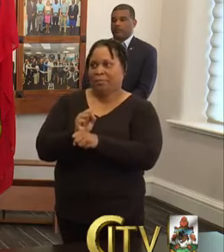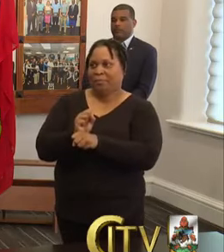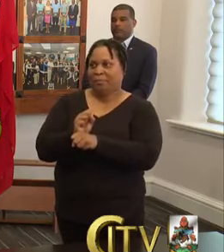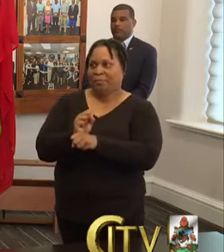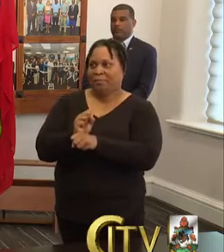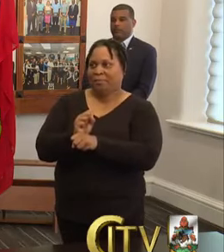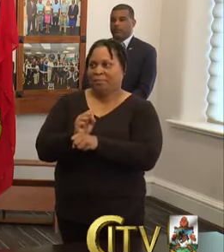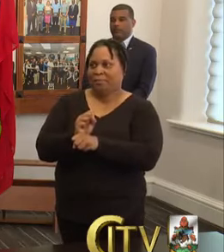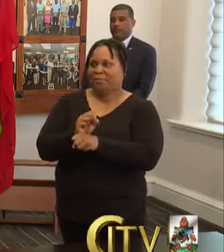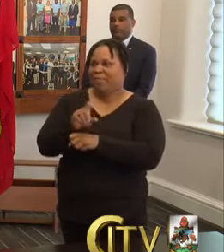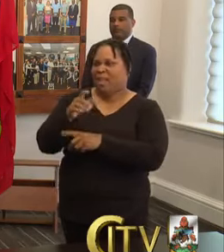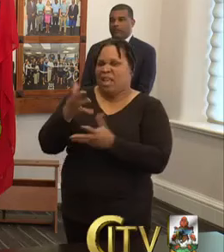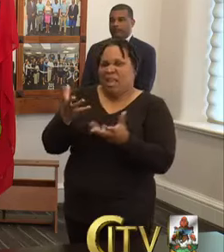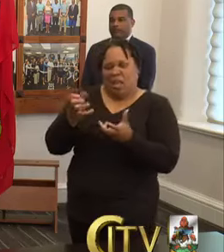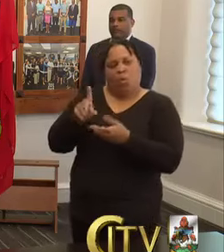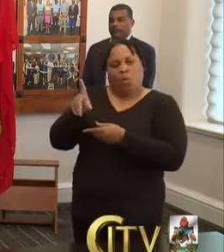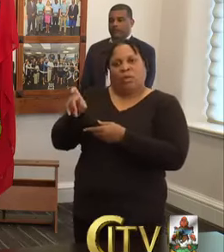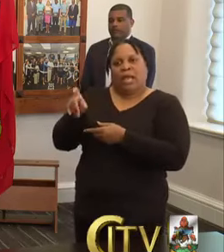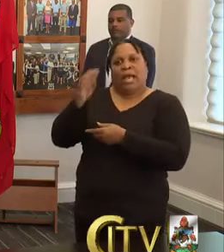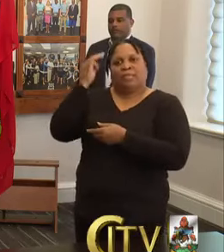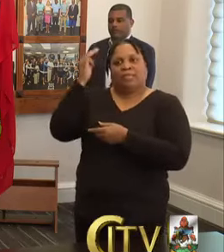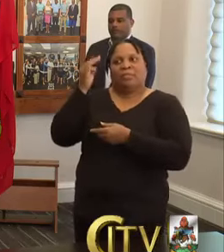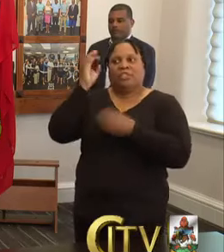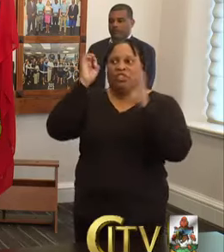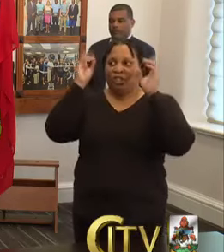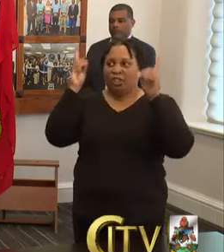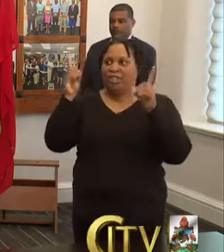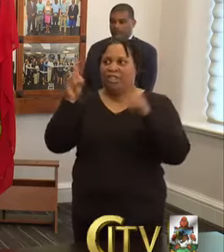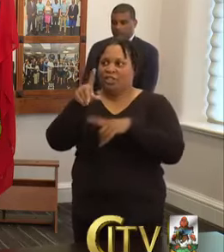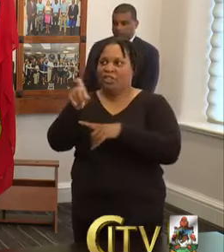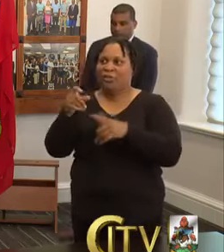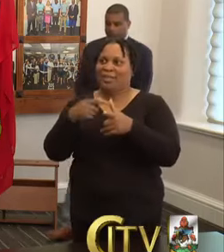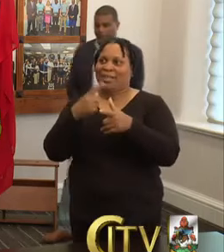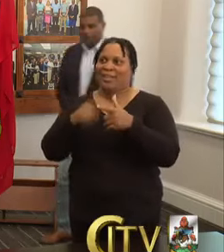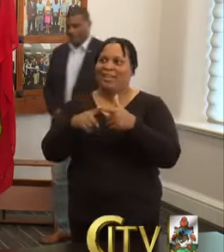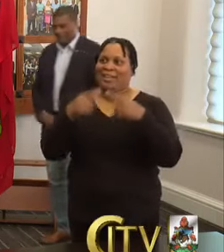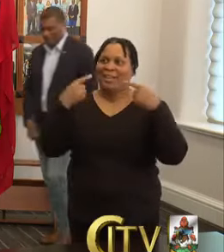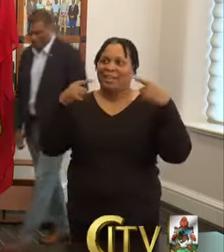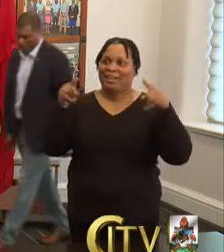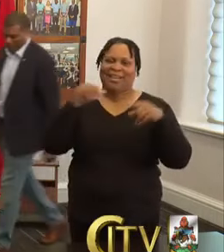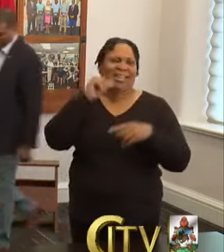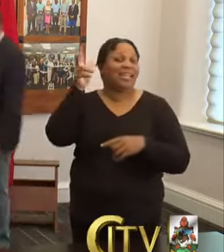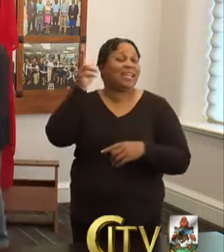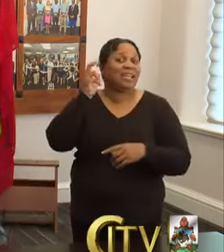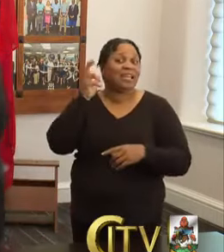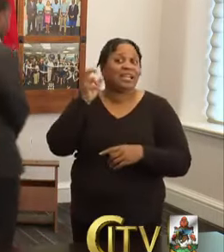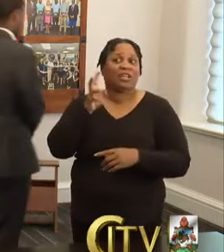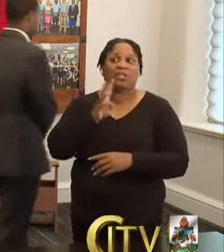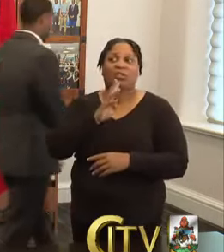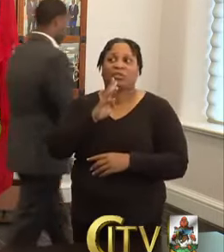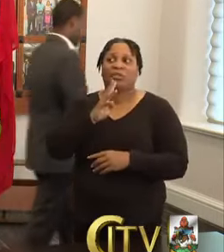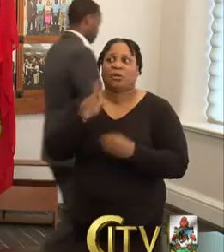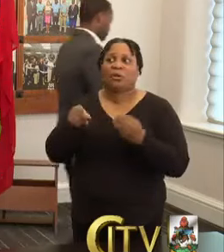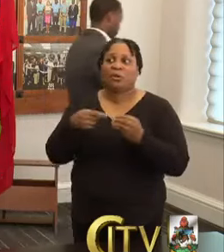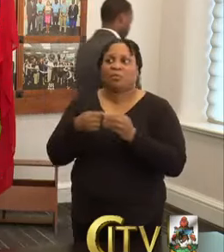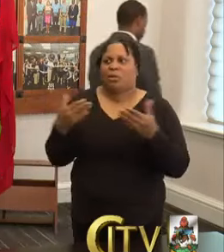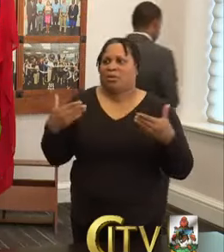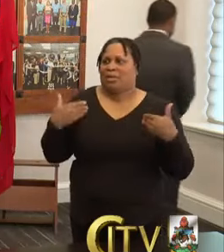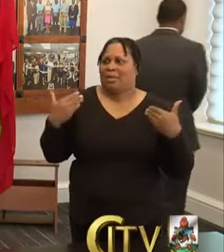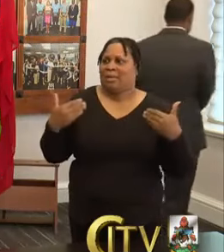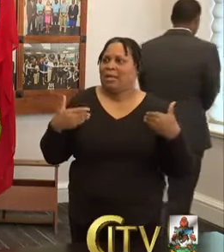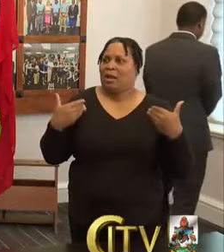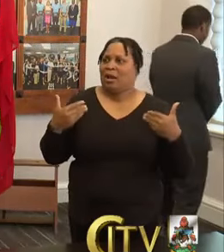Thank you to ask, um, the Minister of Education a question, and I'm going to declare my interests. I didn't hear you speak of, uh, the younger